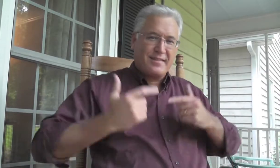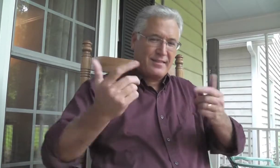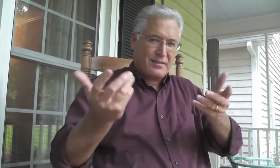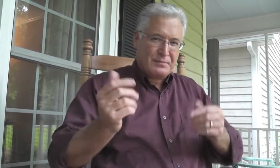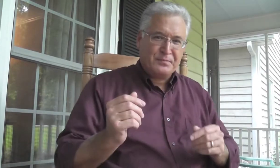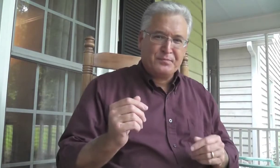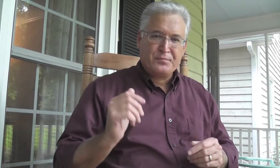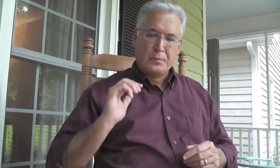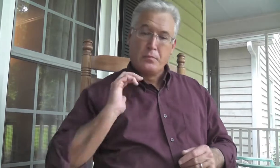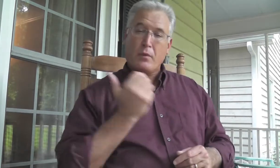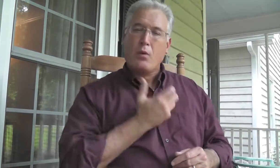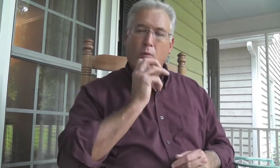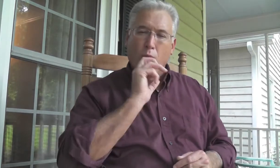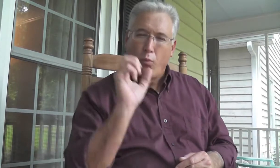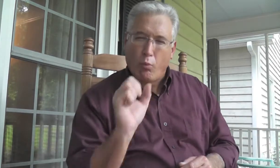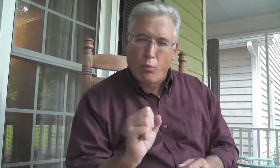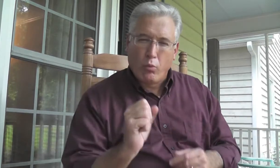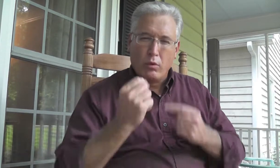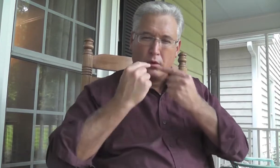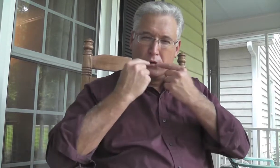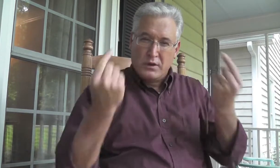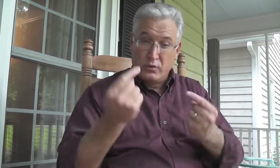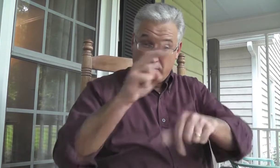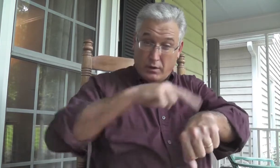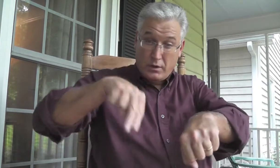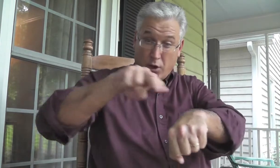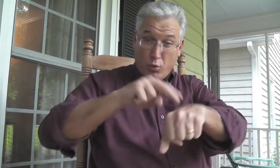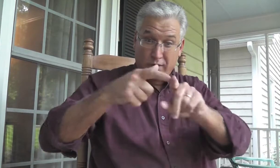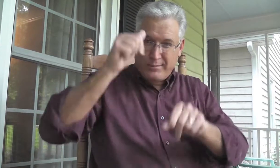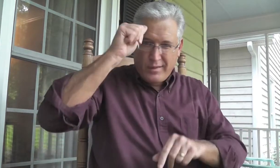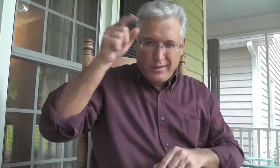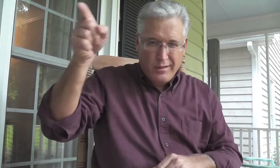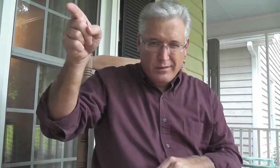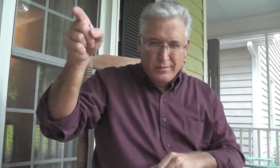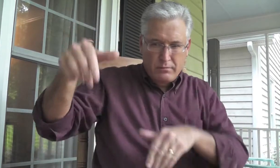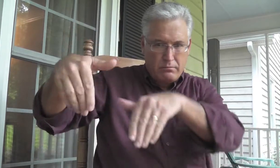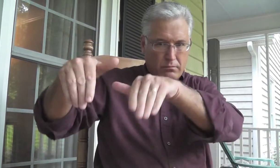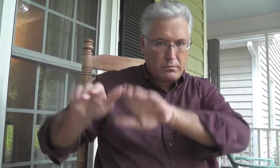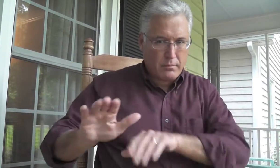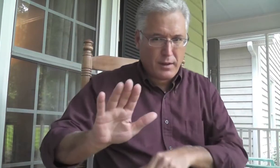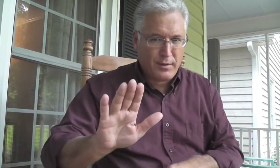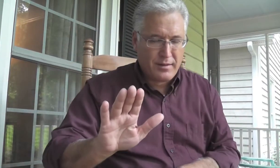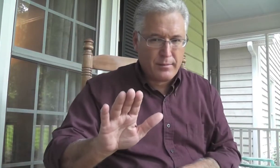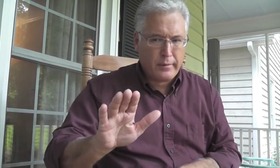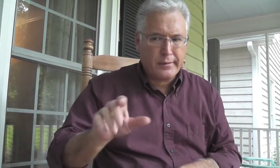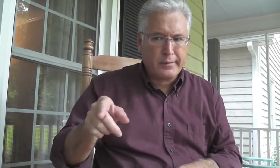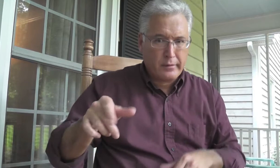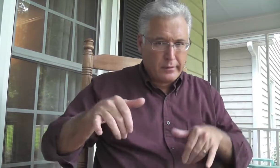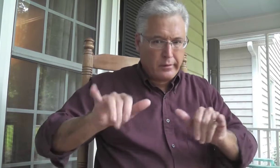Now, does this apply to our life? Well, our old sinful nature in Adam has been buried.